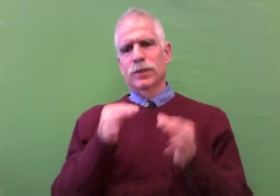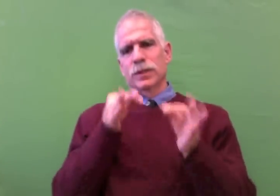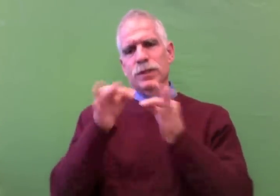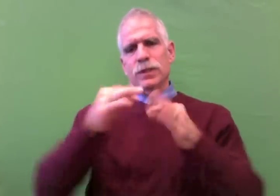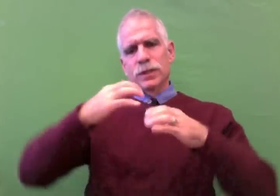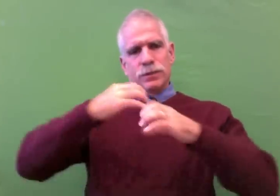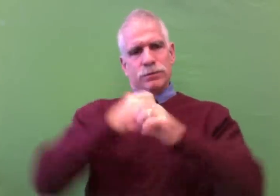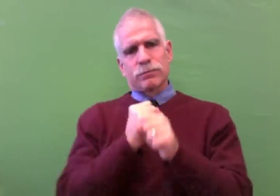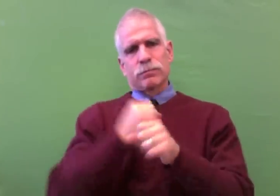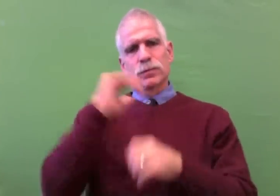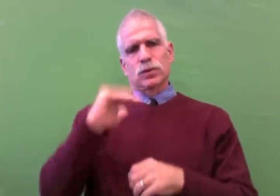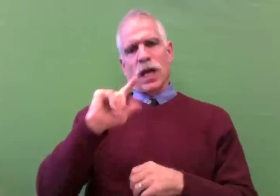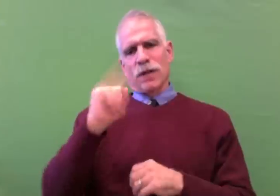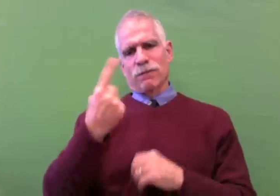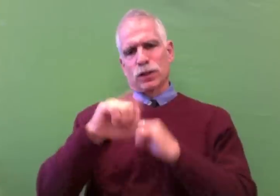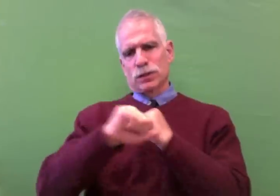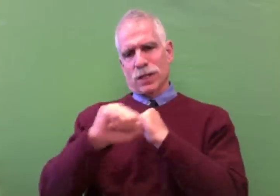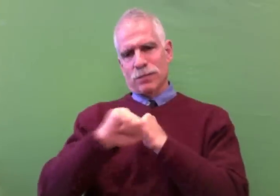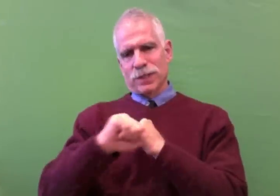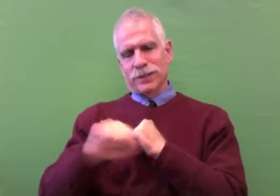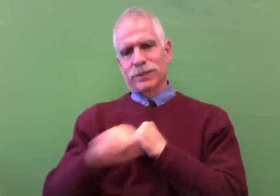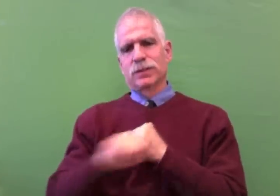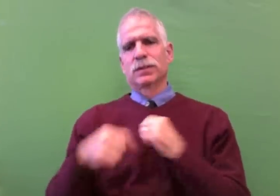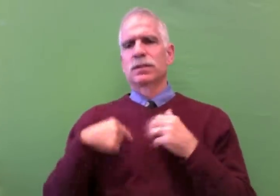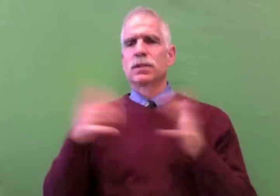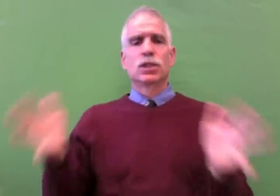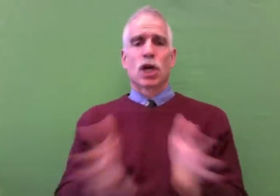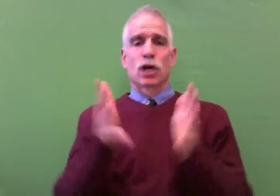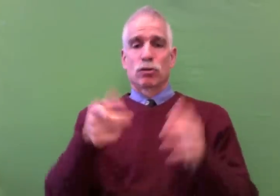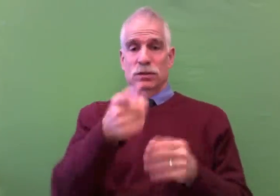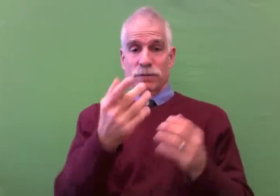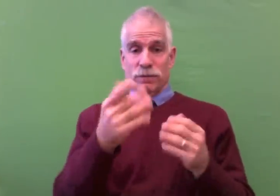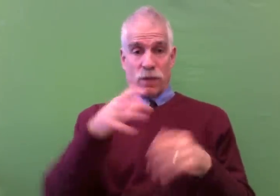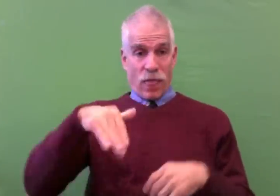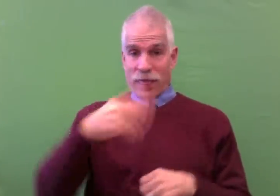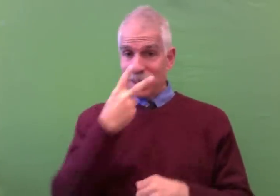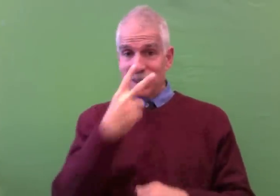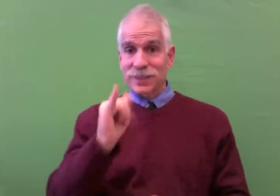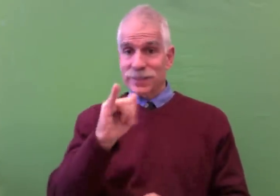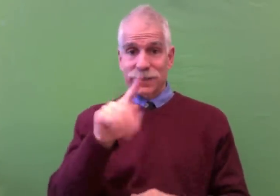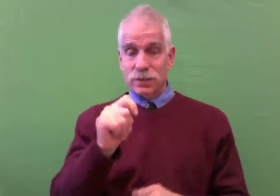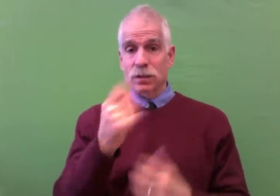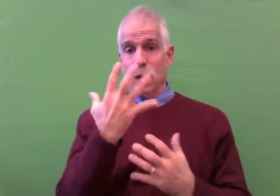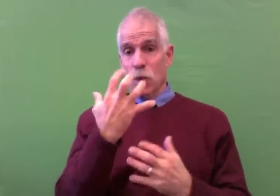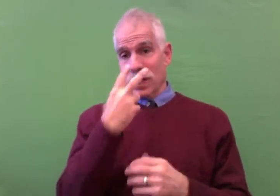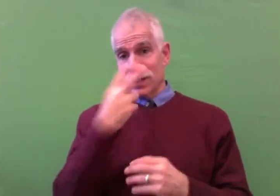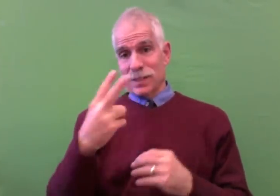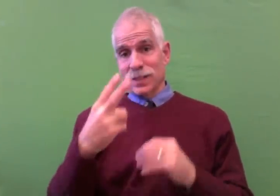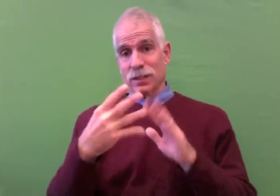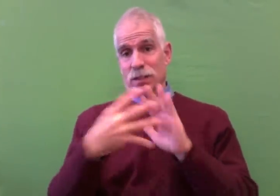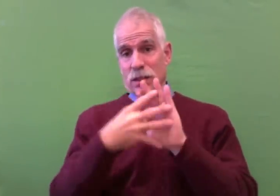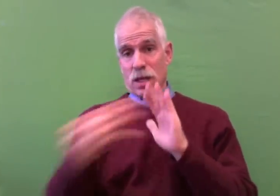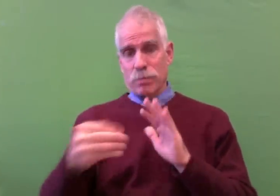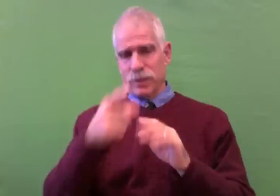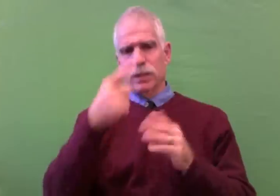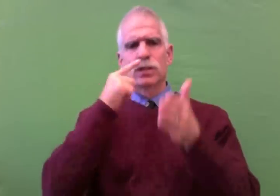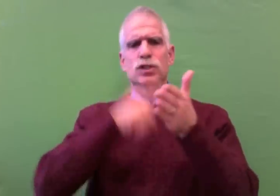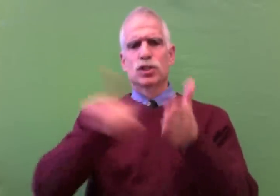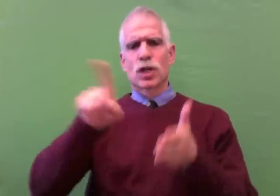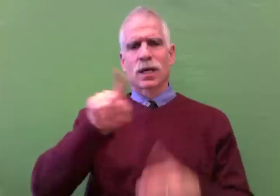as well as summarizing the child first campaign. I encourage you all, if you have not yet seen